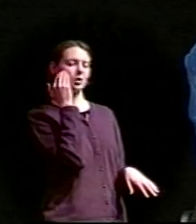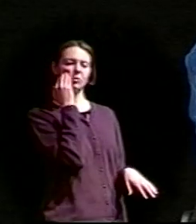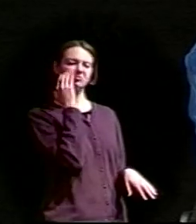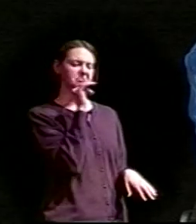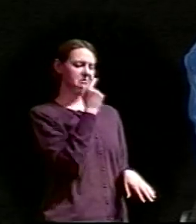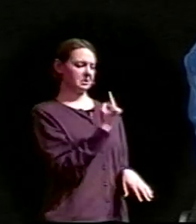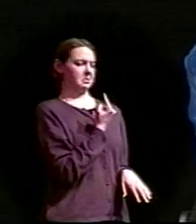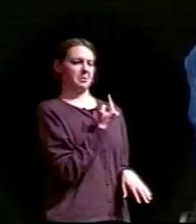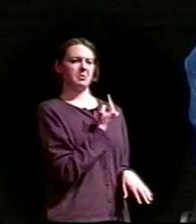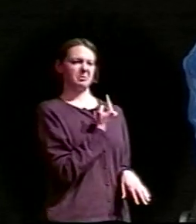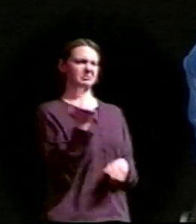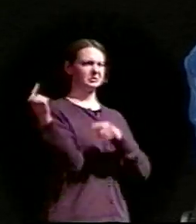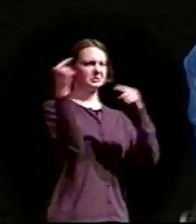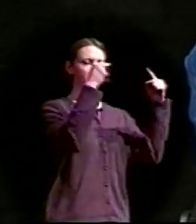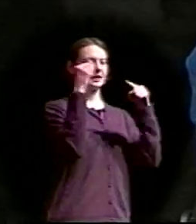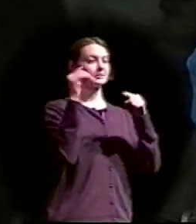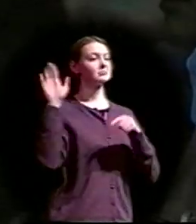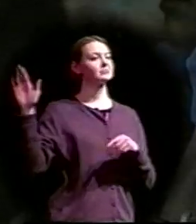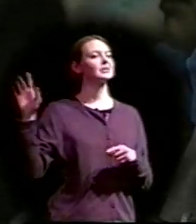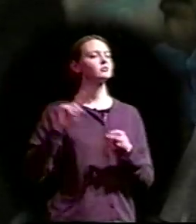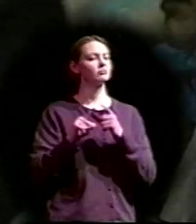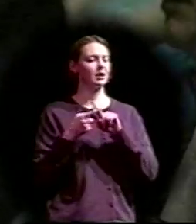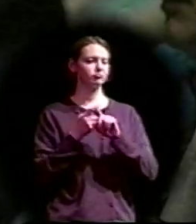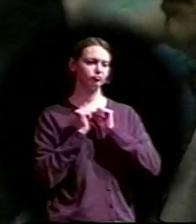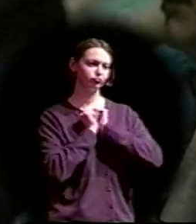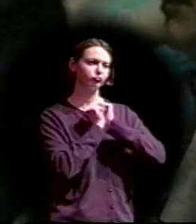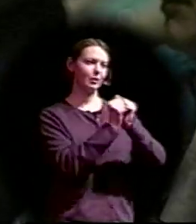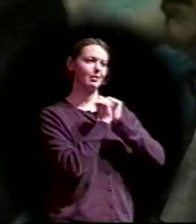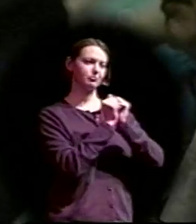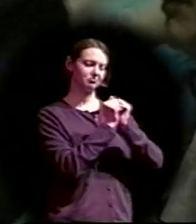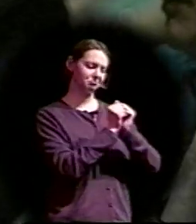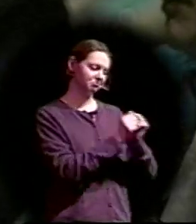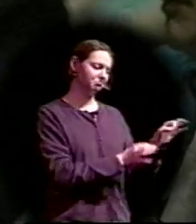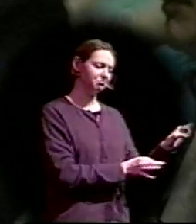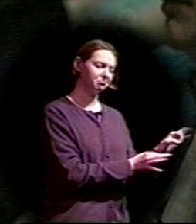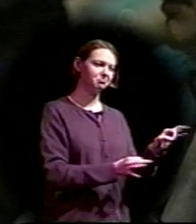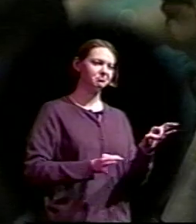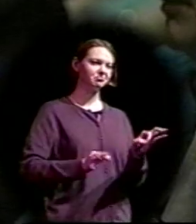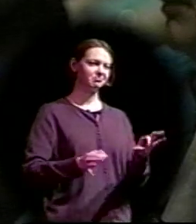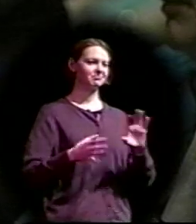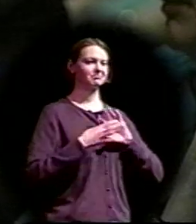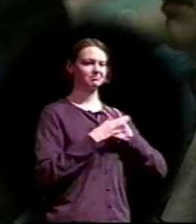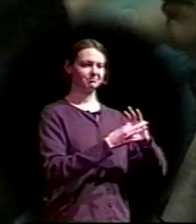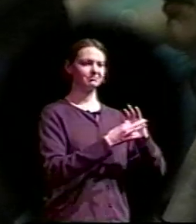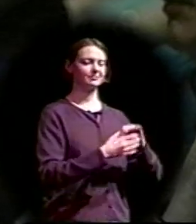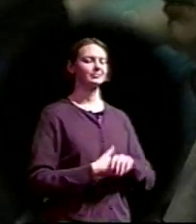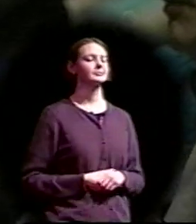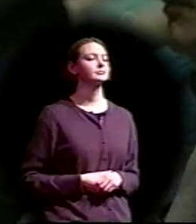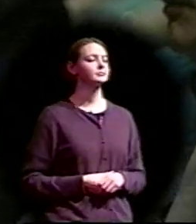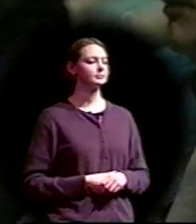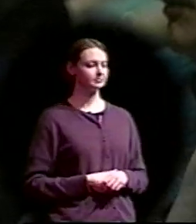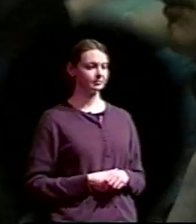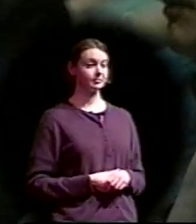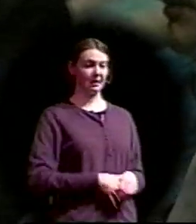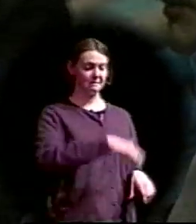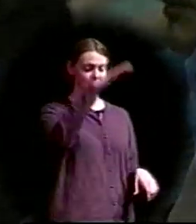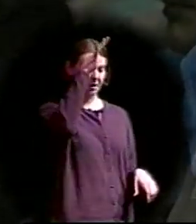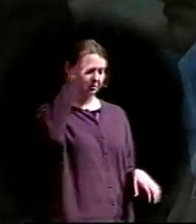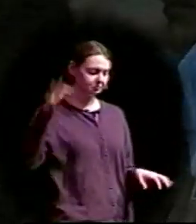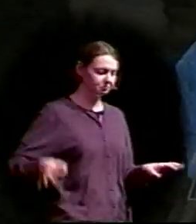but that his friend was always with him. And Winans, as he put them on, had told Minnie, I'll be back with these silver